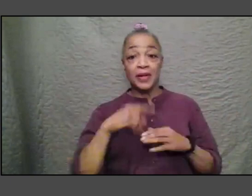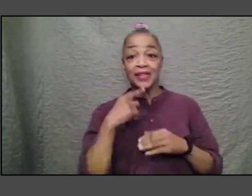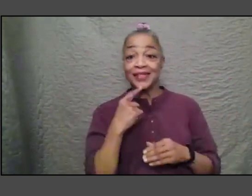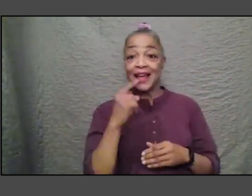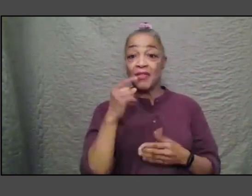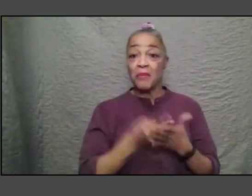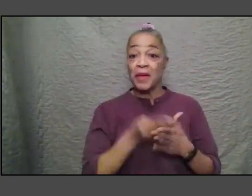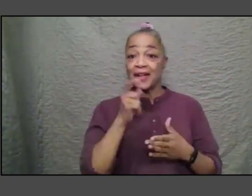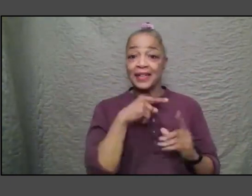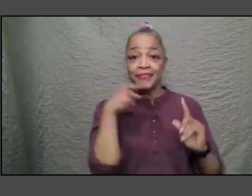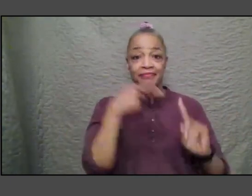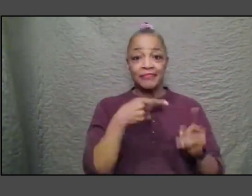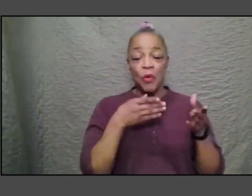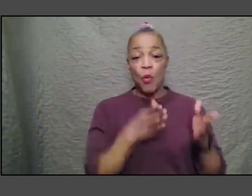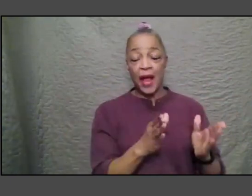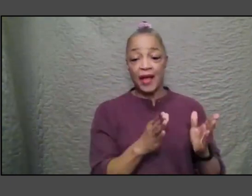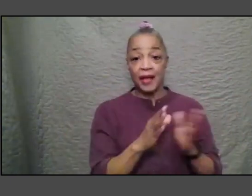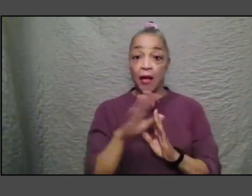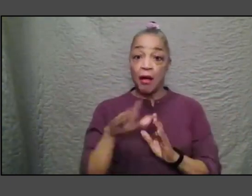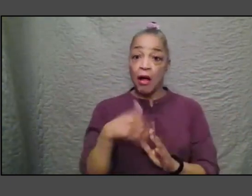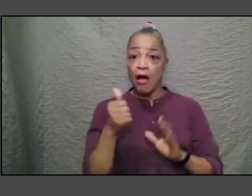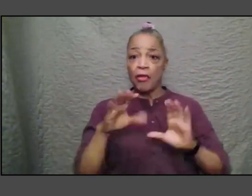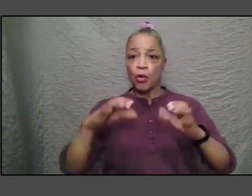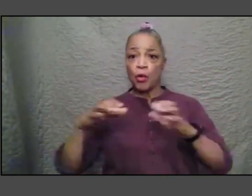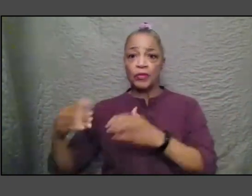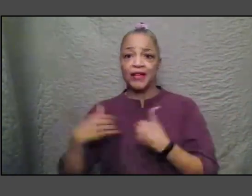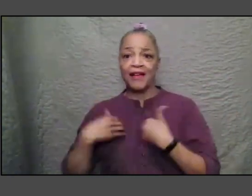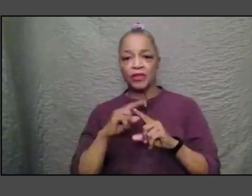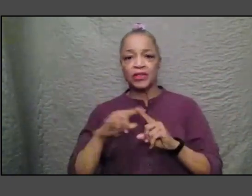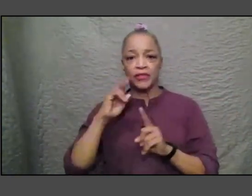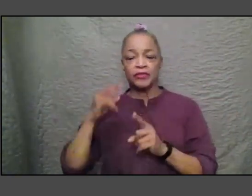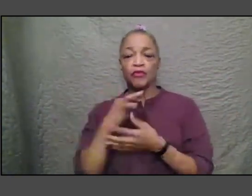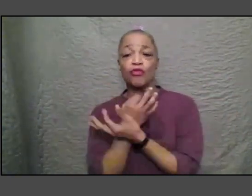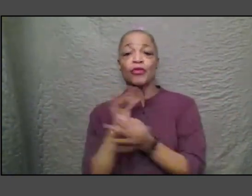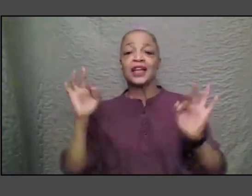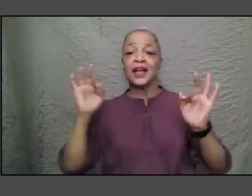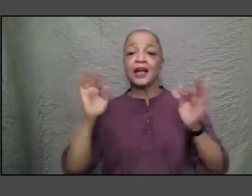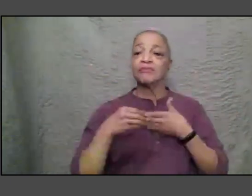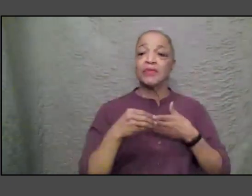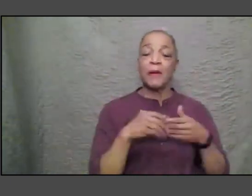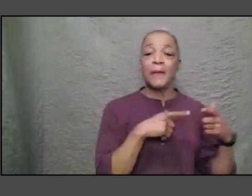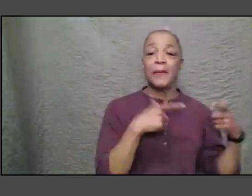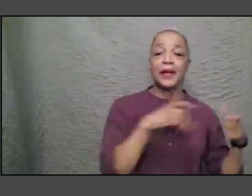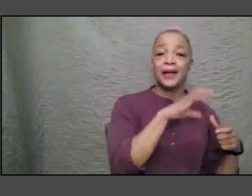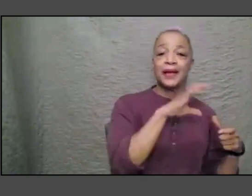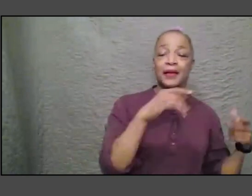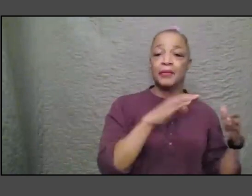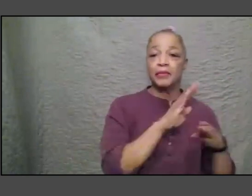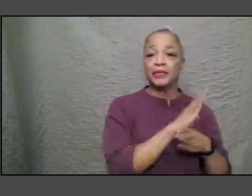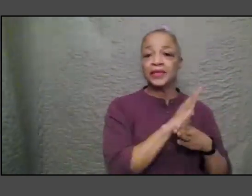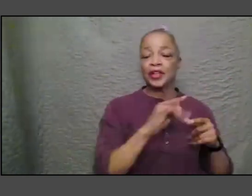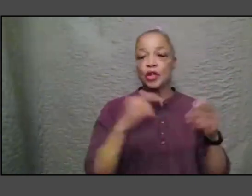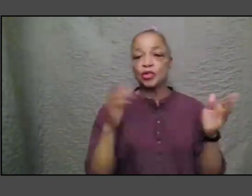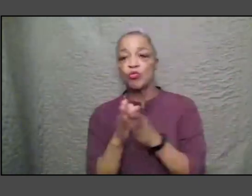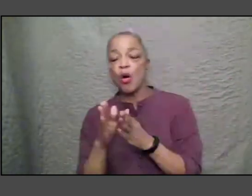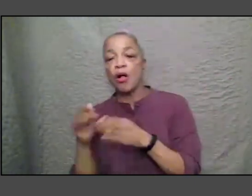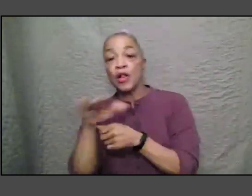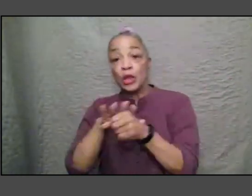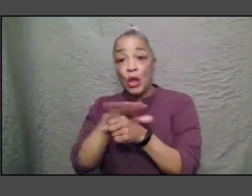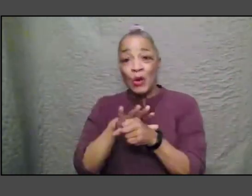there are others that have a different kind of freedom big ones small ones local ones um you know dedicated ones um but what i